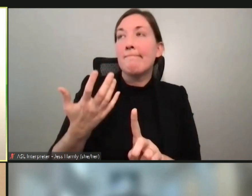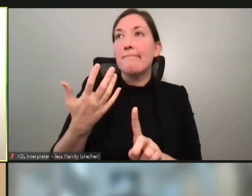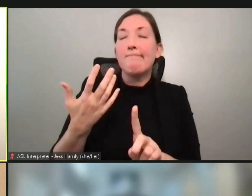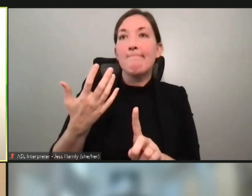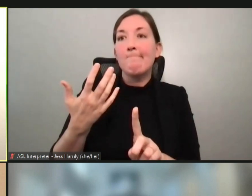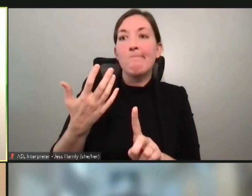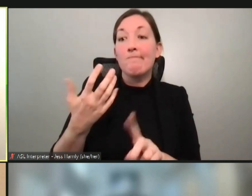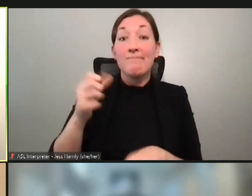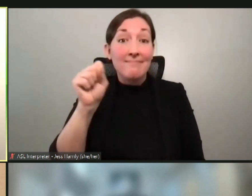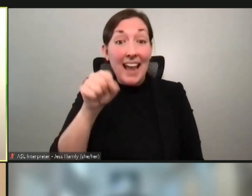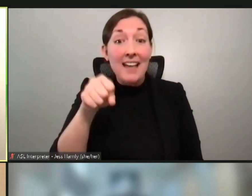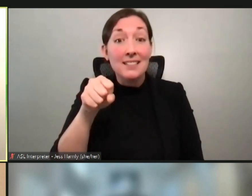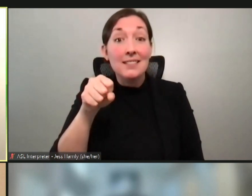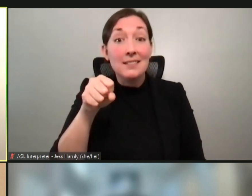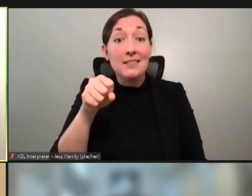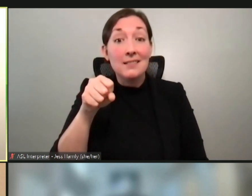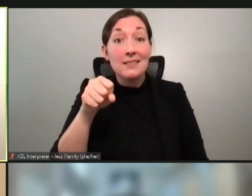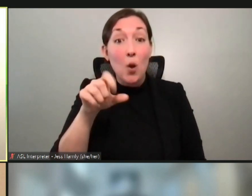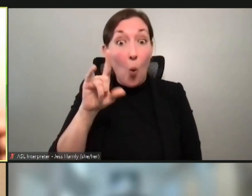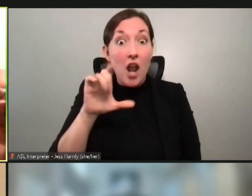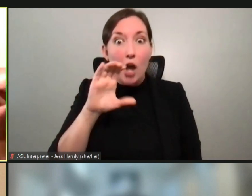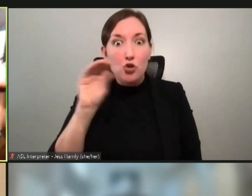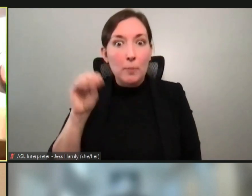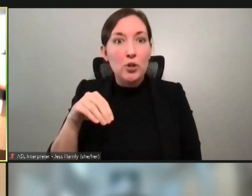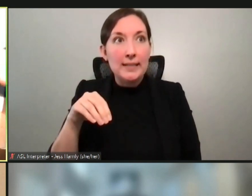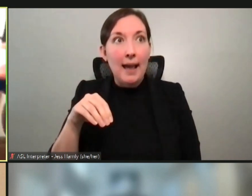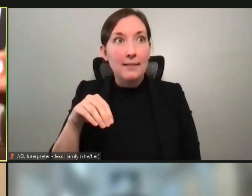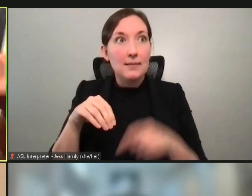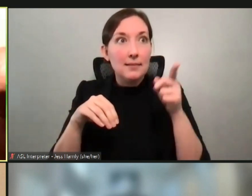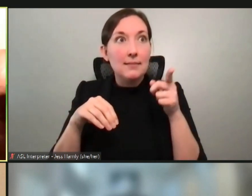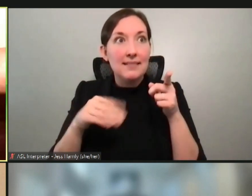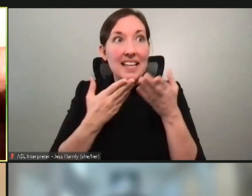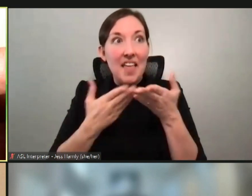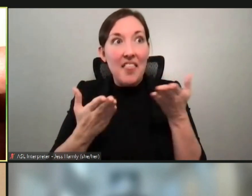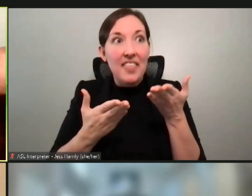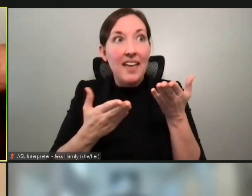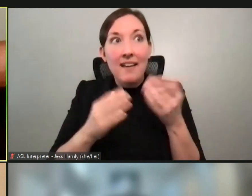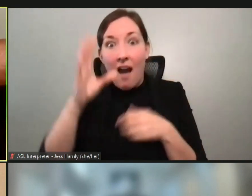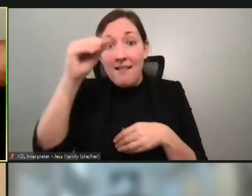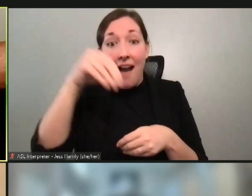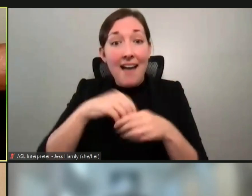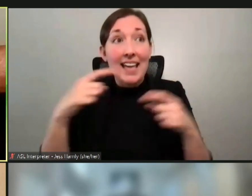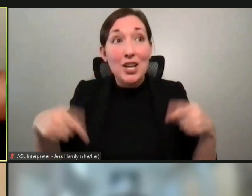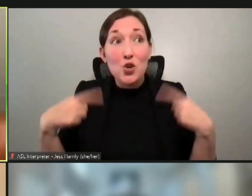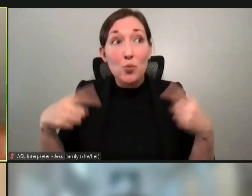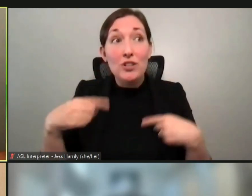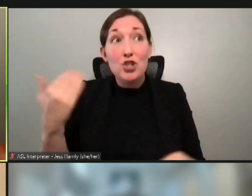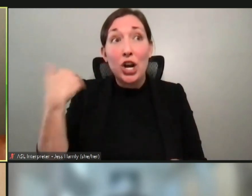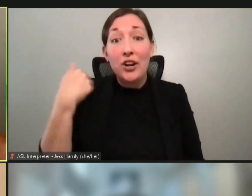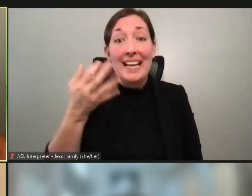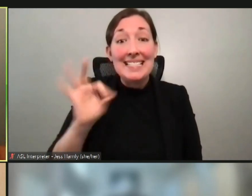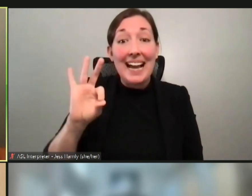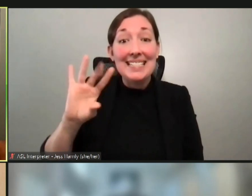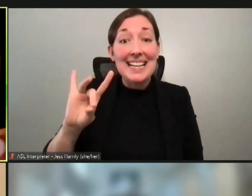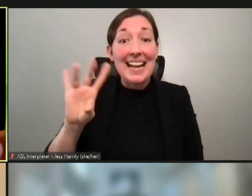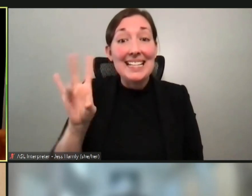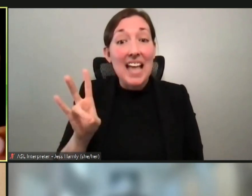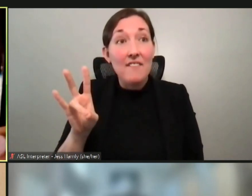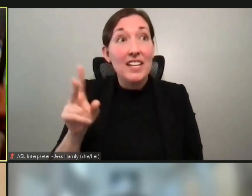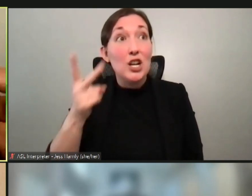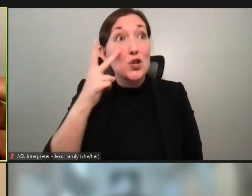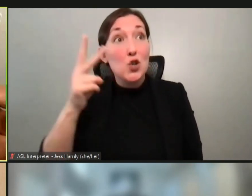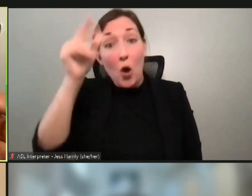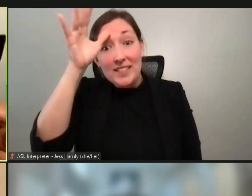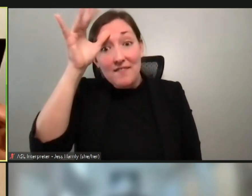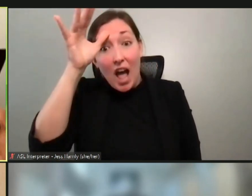that yes, it is a hundred percent, uh, a thing that even a guy in a wheelchair back in 1987 who saw his father,